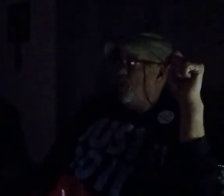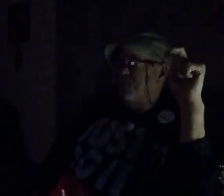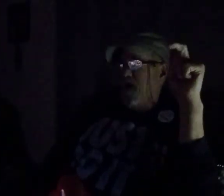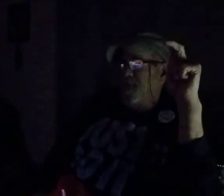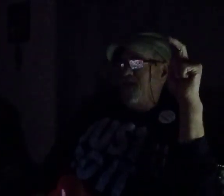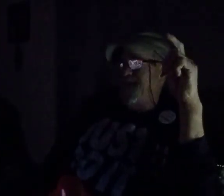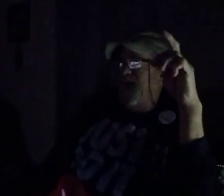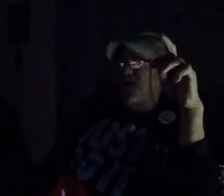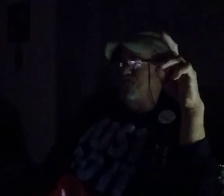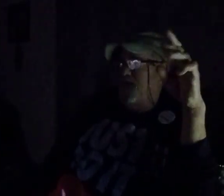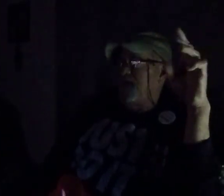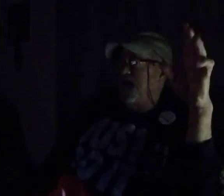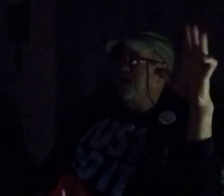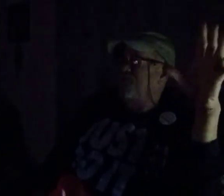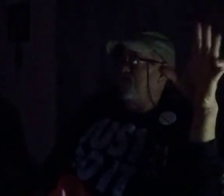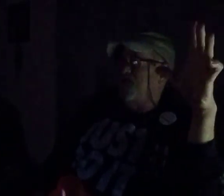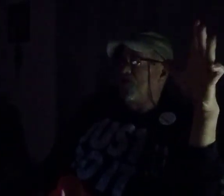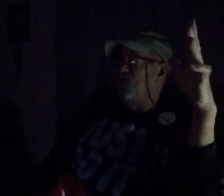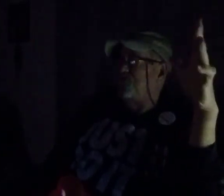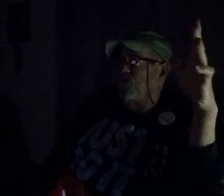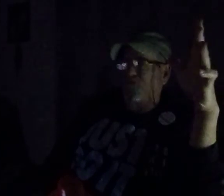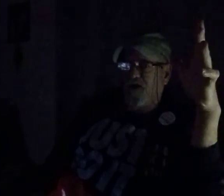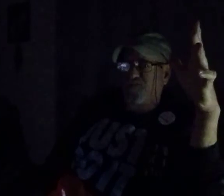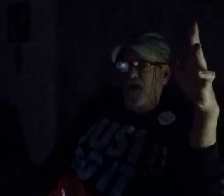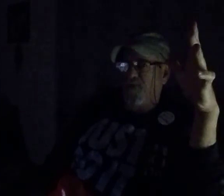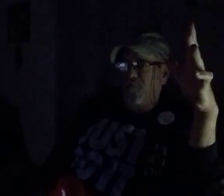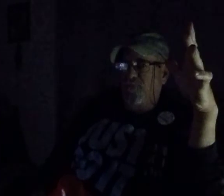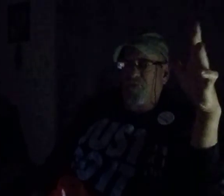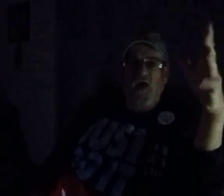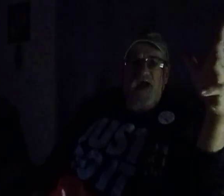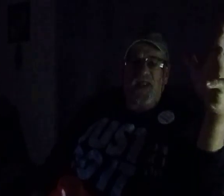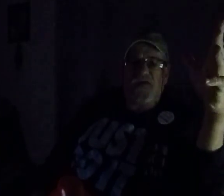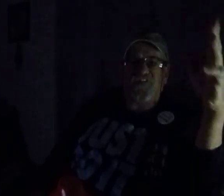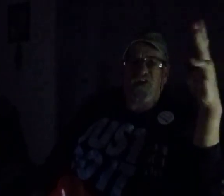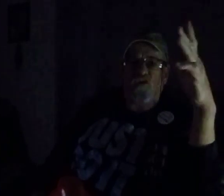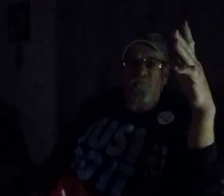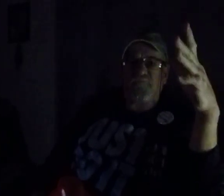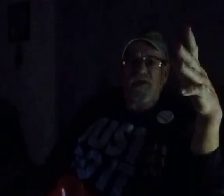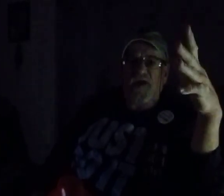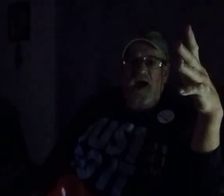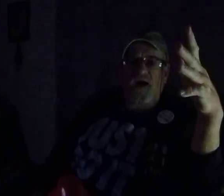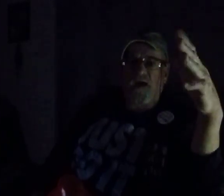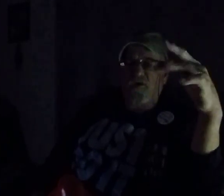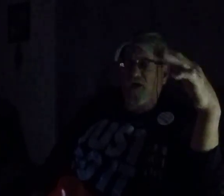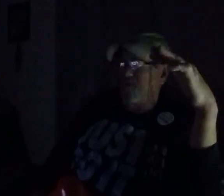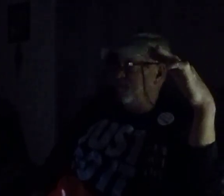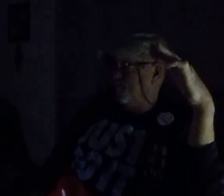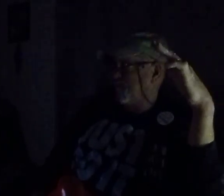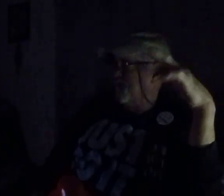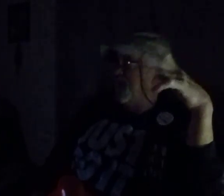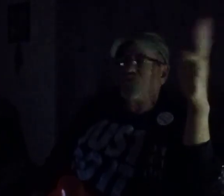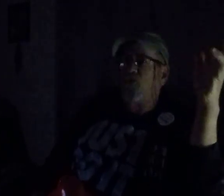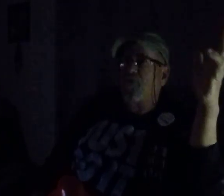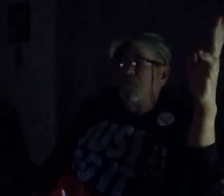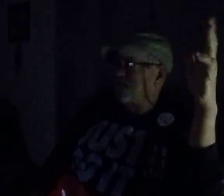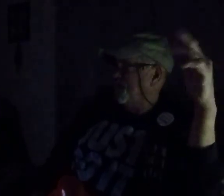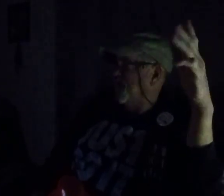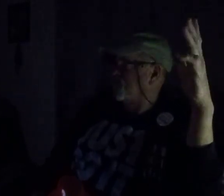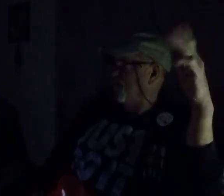But, he asked me, in the video, about four or five times, can I see your media, cad, cadential, cadential,